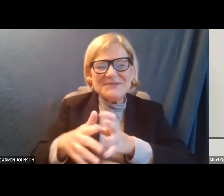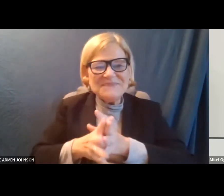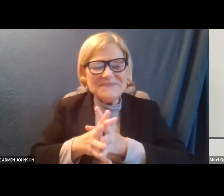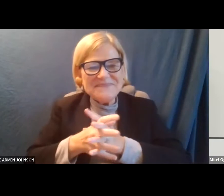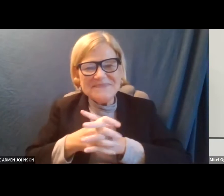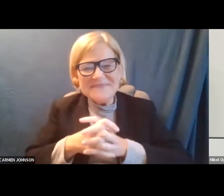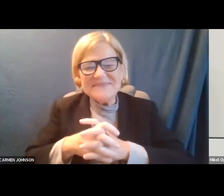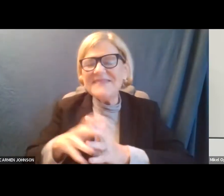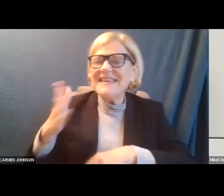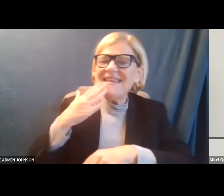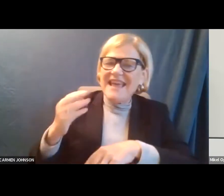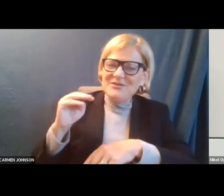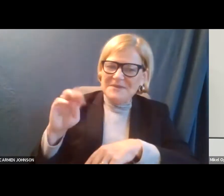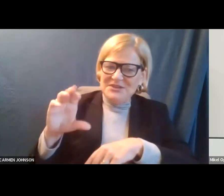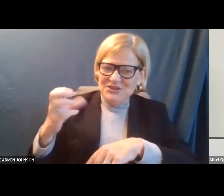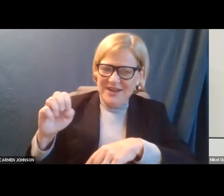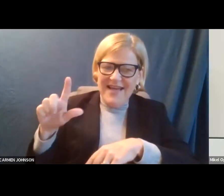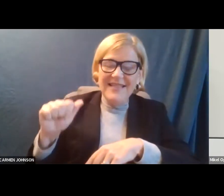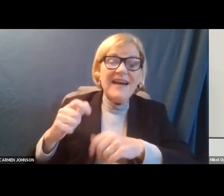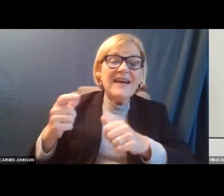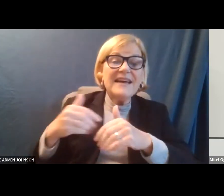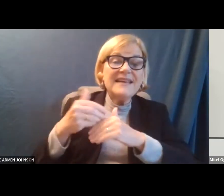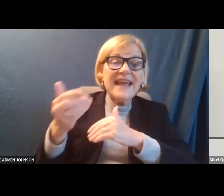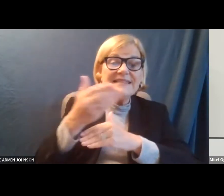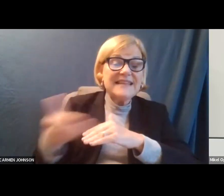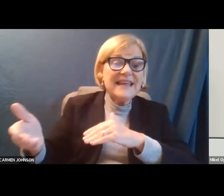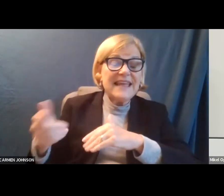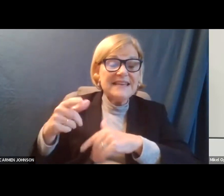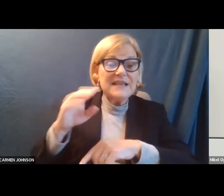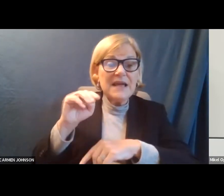Thank you, Mr. Chela. The next hand up is Mr. Verse.